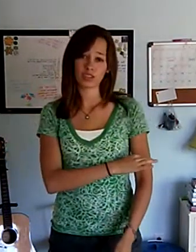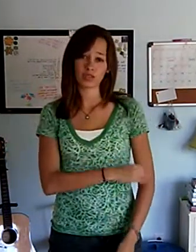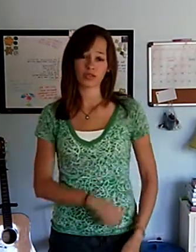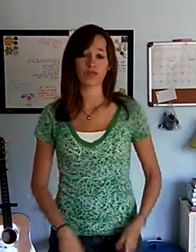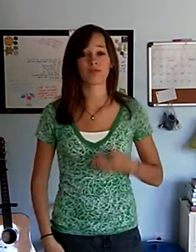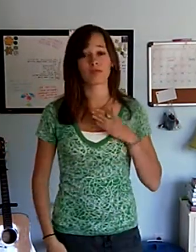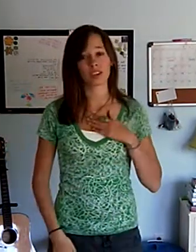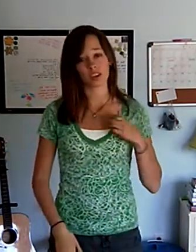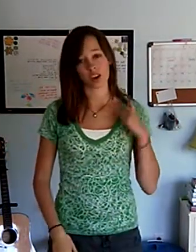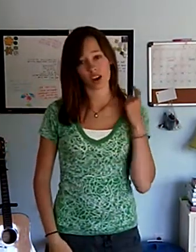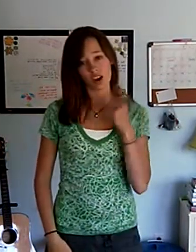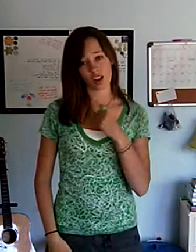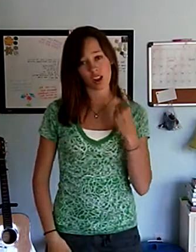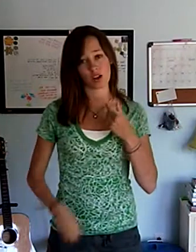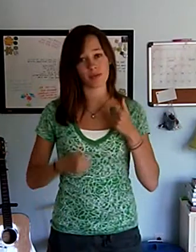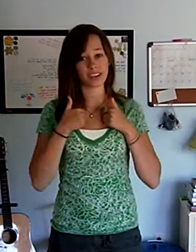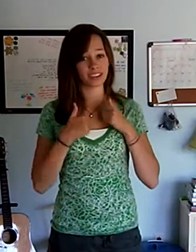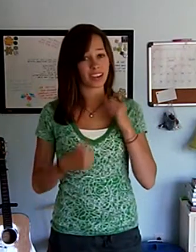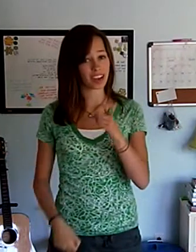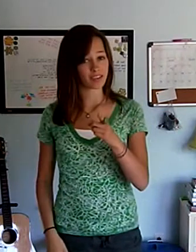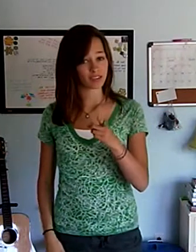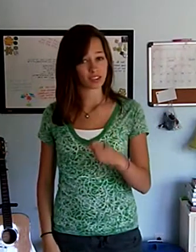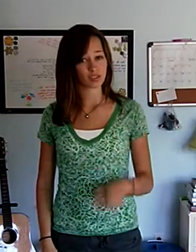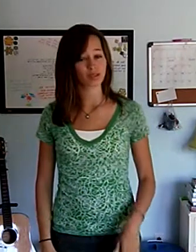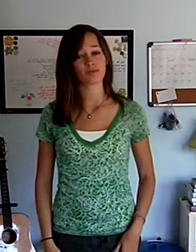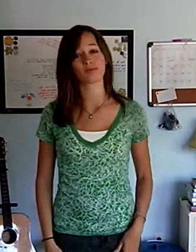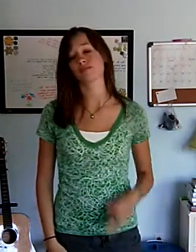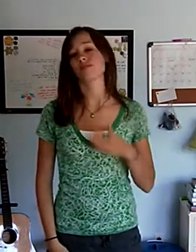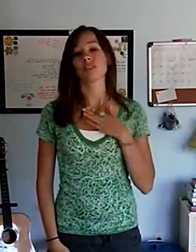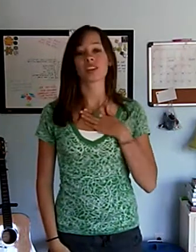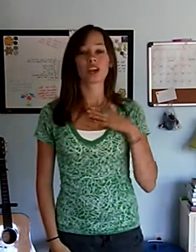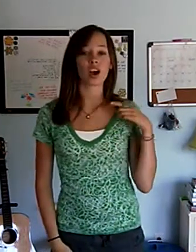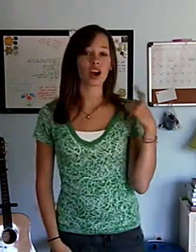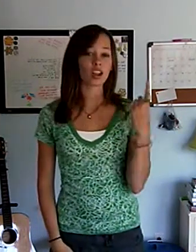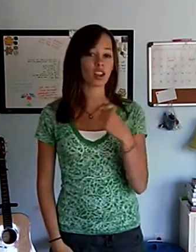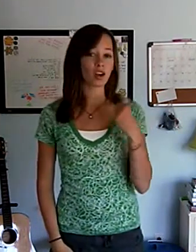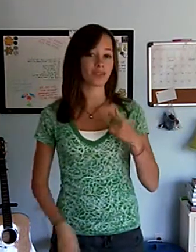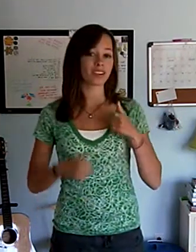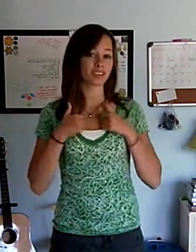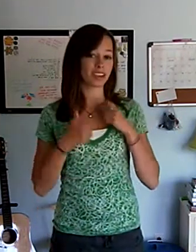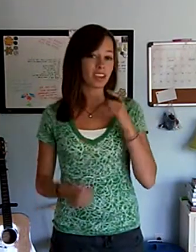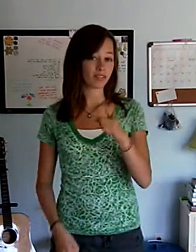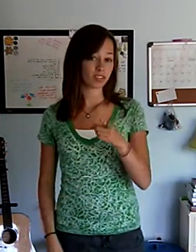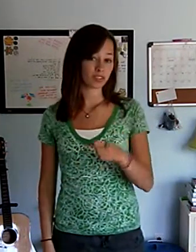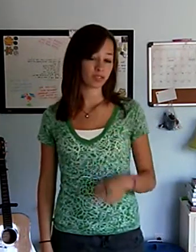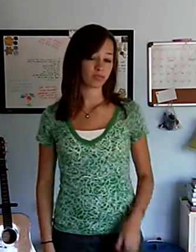I'll always have you I'll always have you